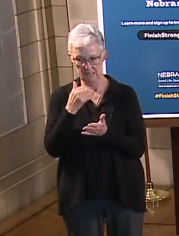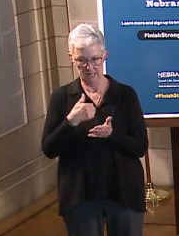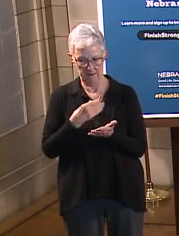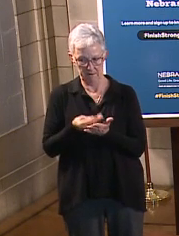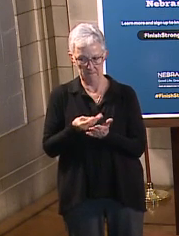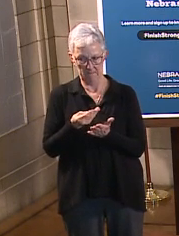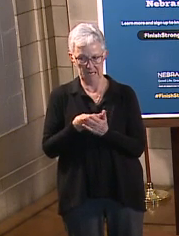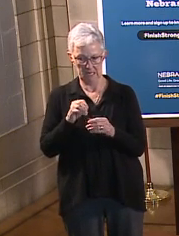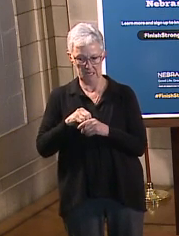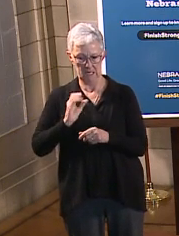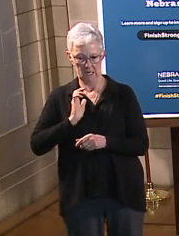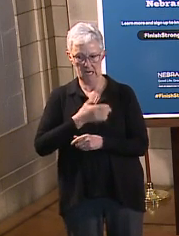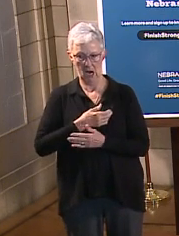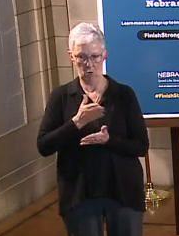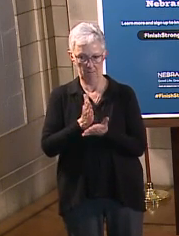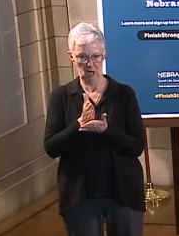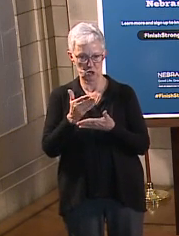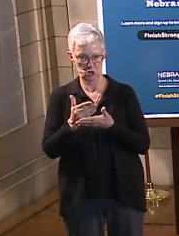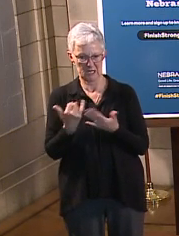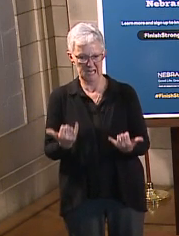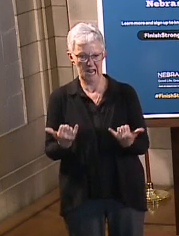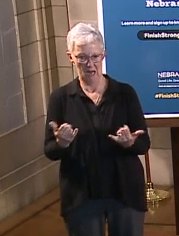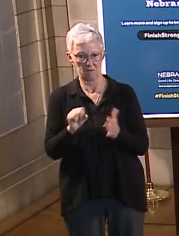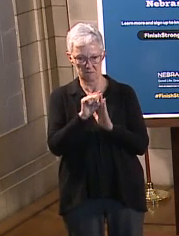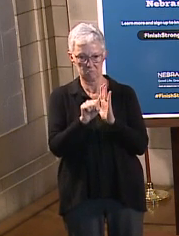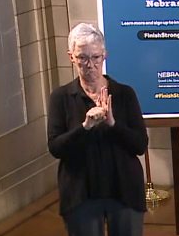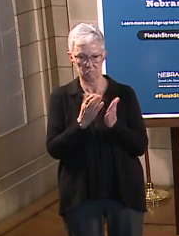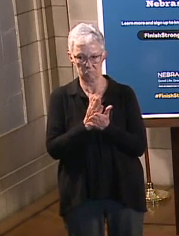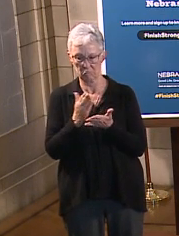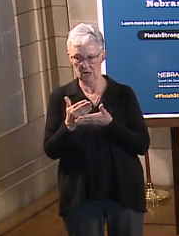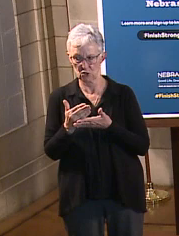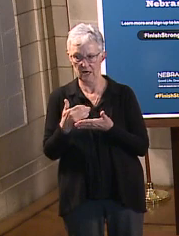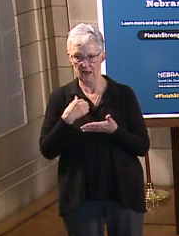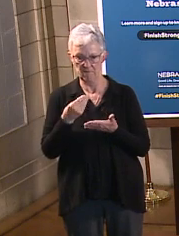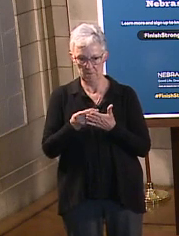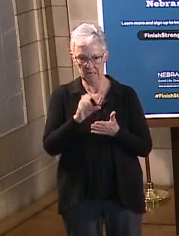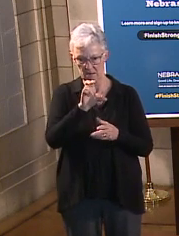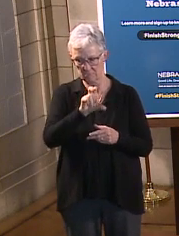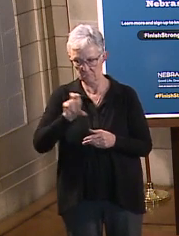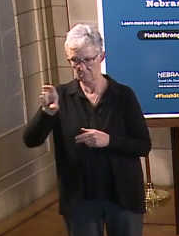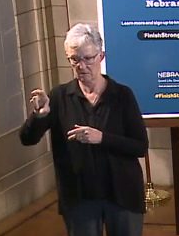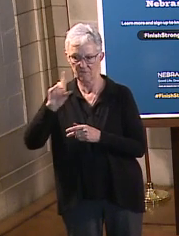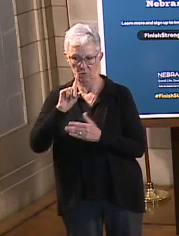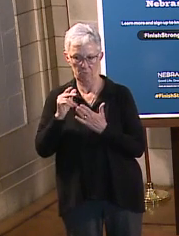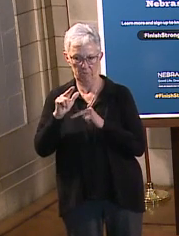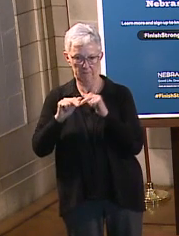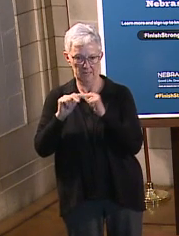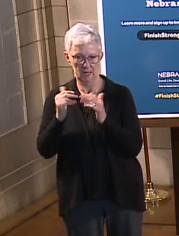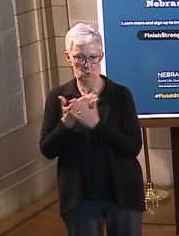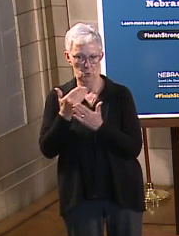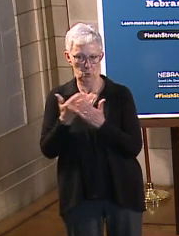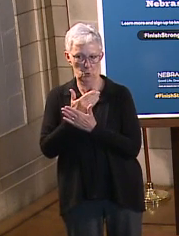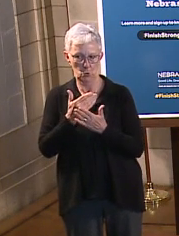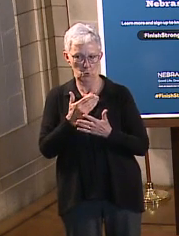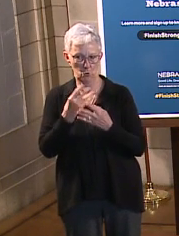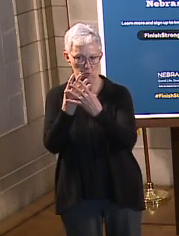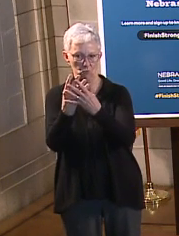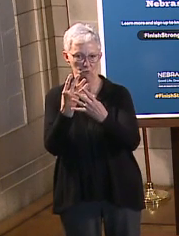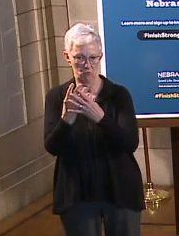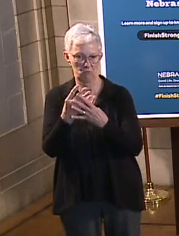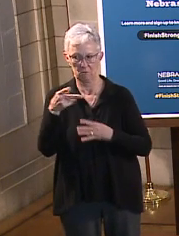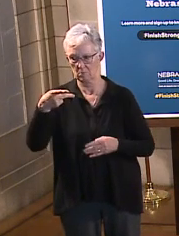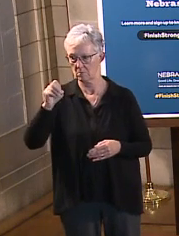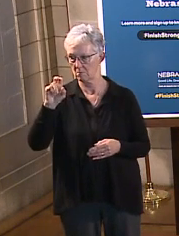building a replacement prison for the Nebraska State Penitentiary. And the legislators have said this doesn't commit us to actually